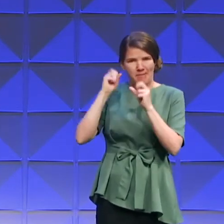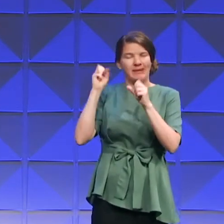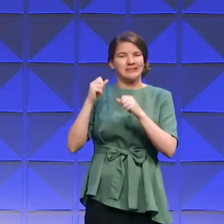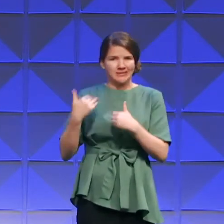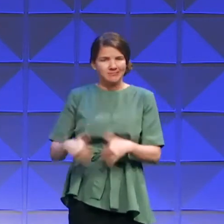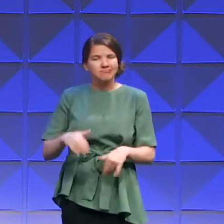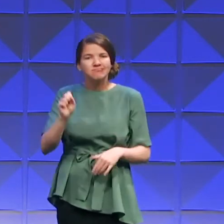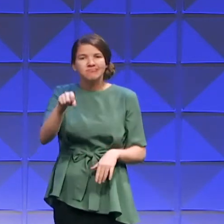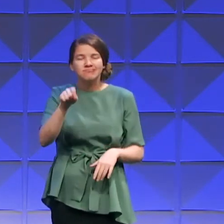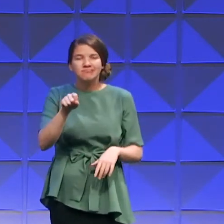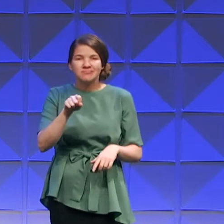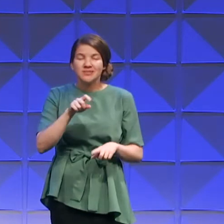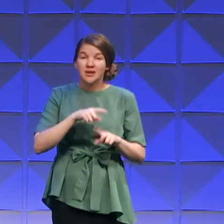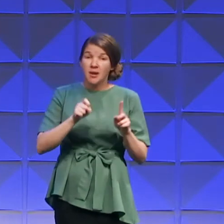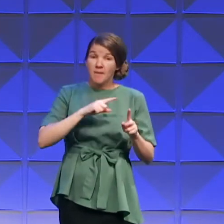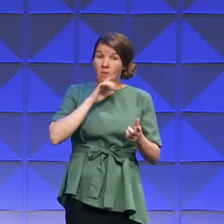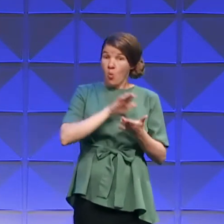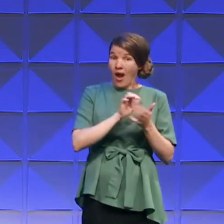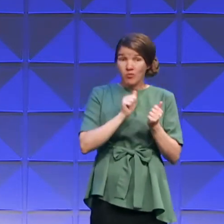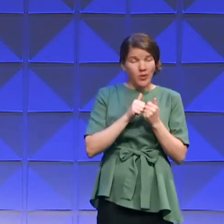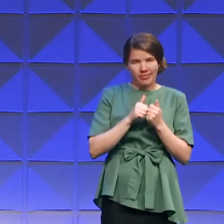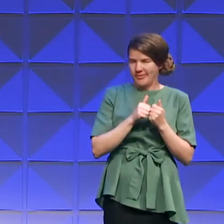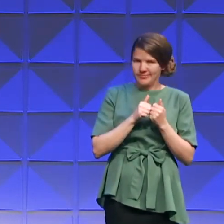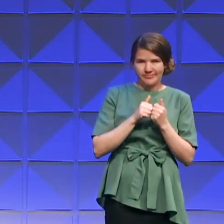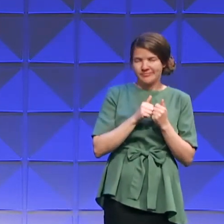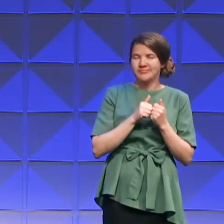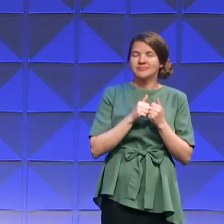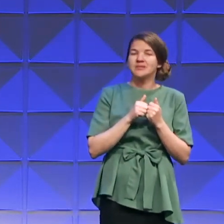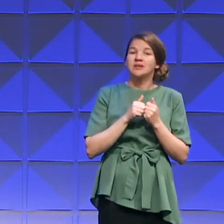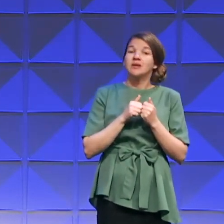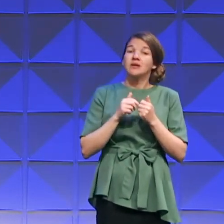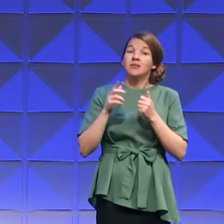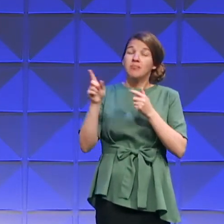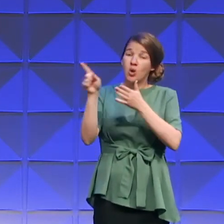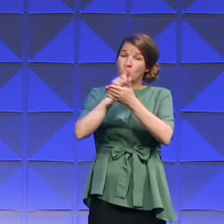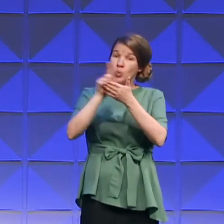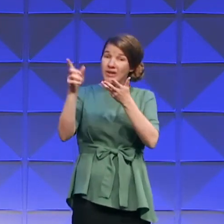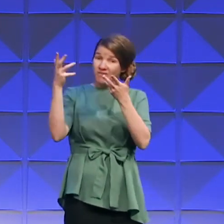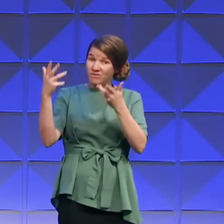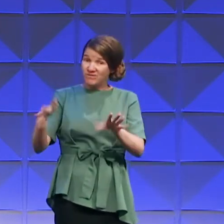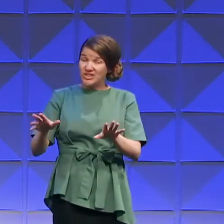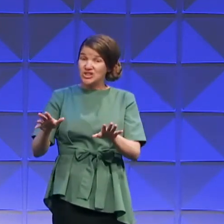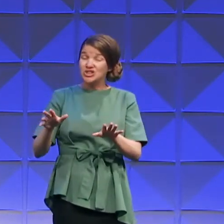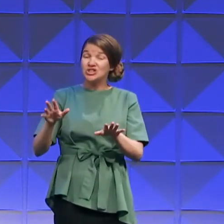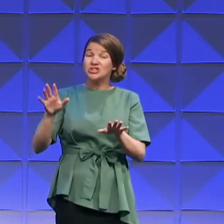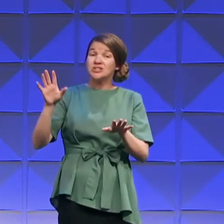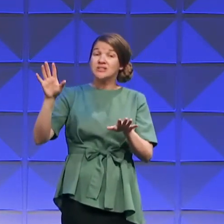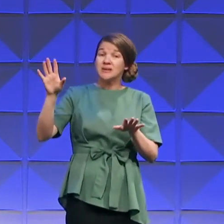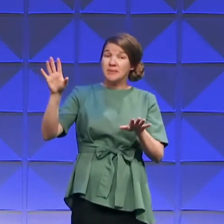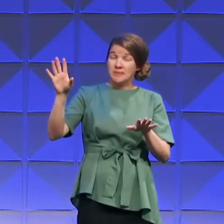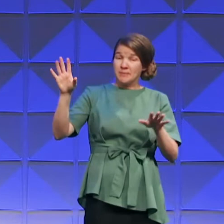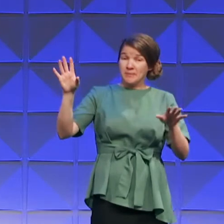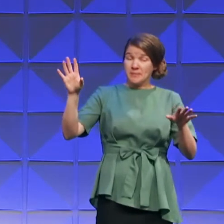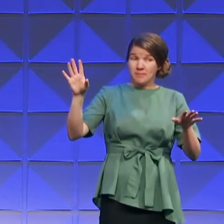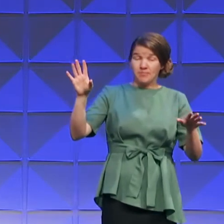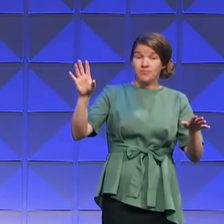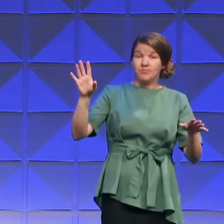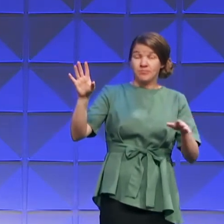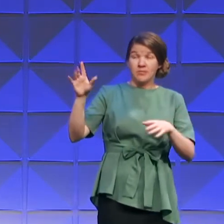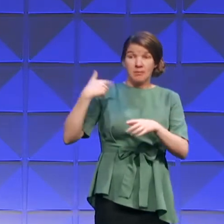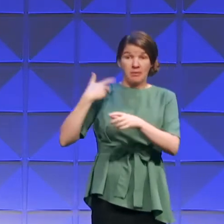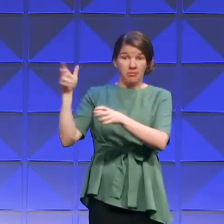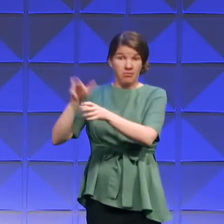wife didn't go with me to Korea, but after the week in Korea, we too met in Hawaii.